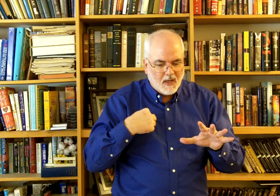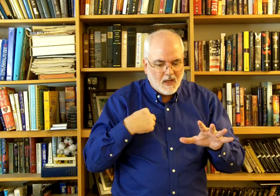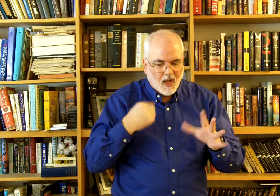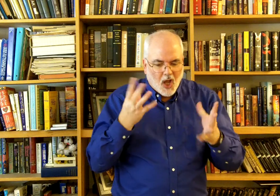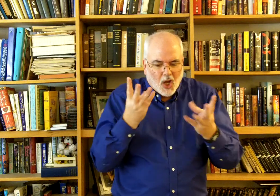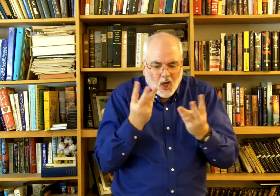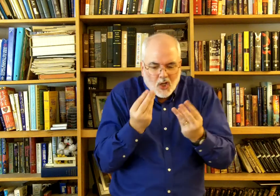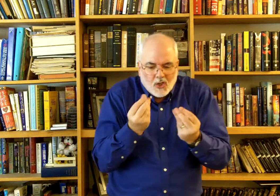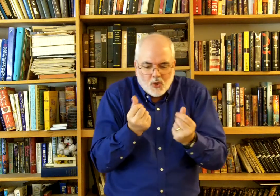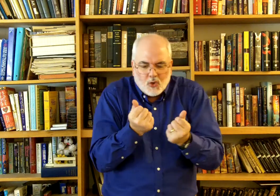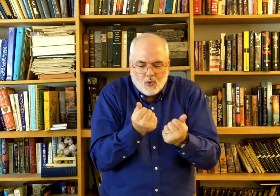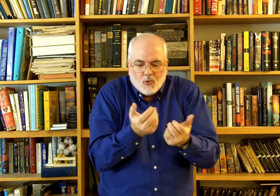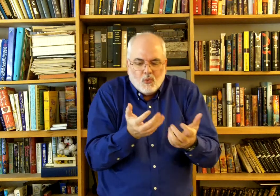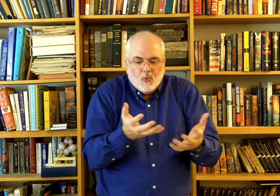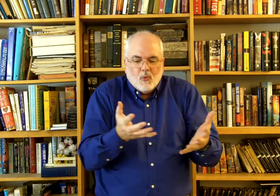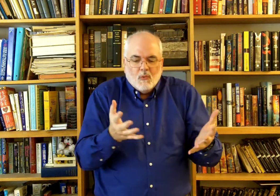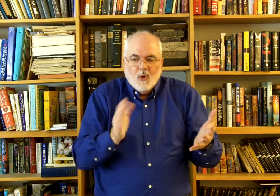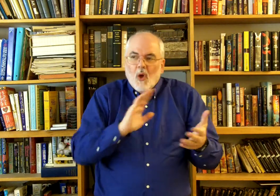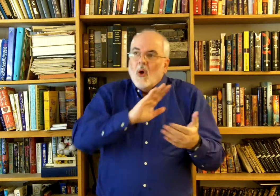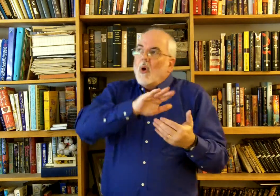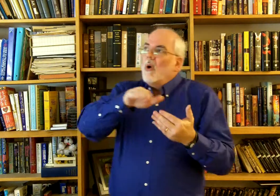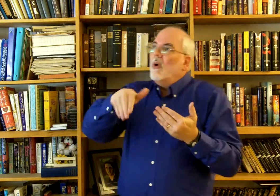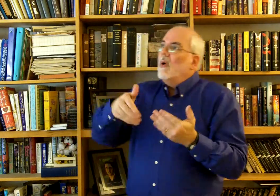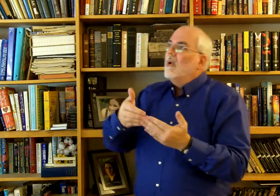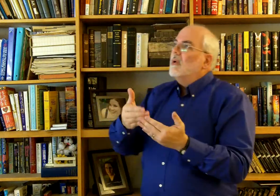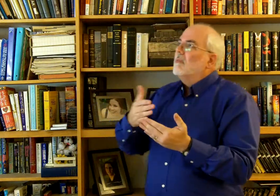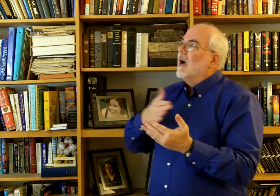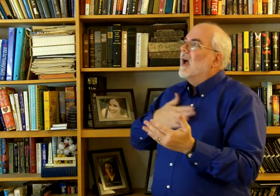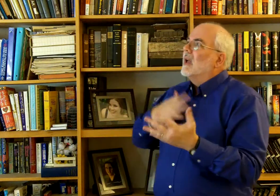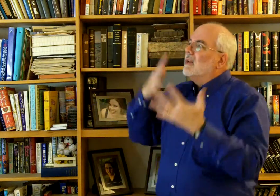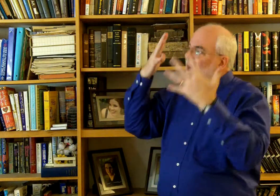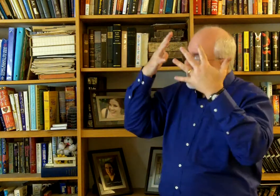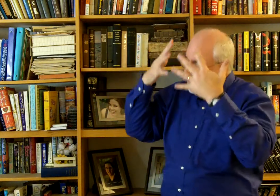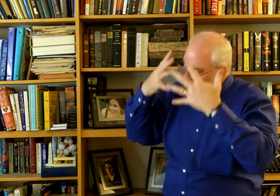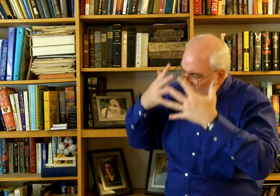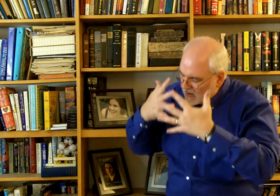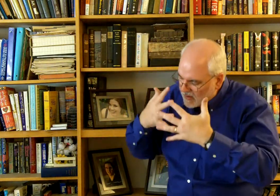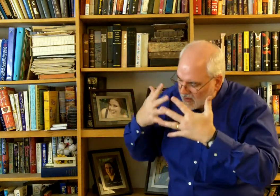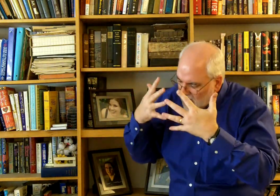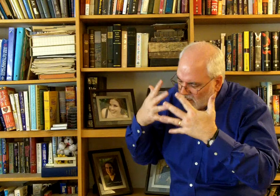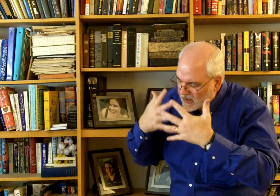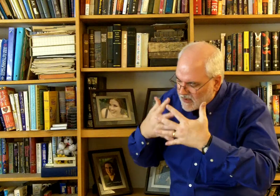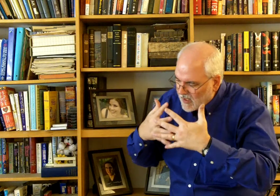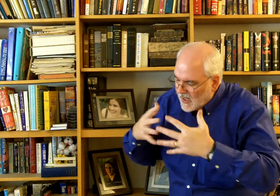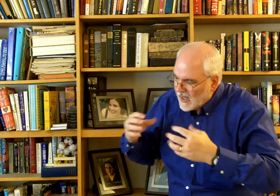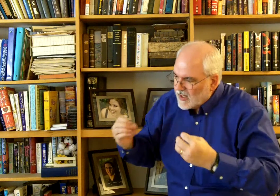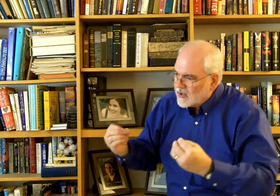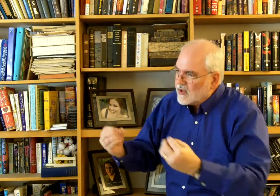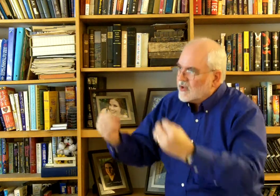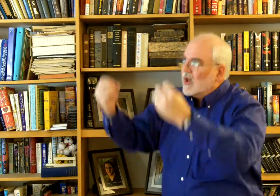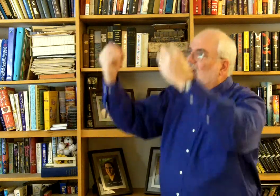Consume Consume All my darkness Shine